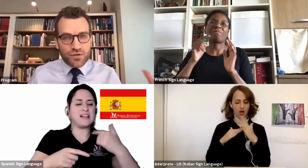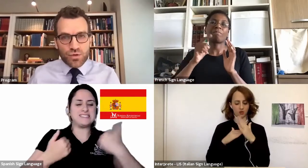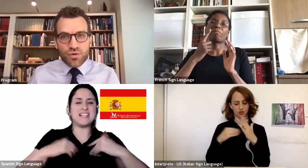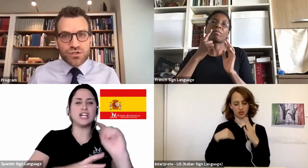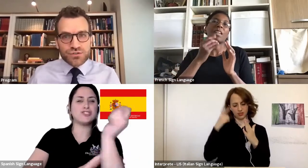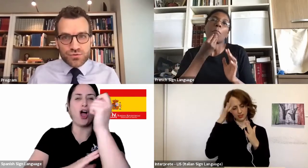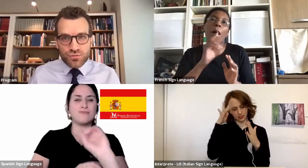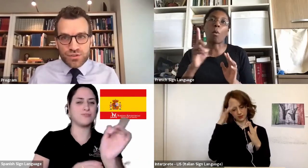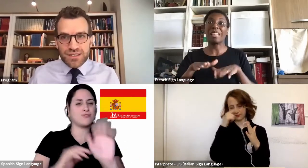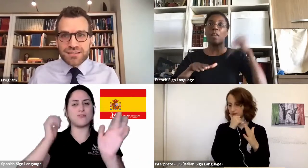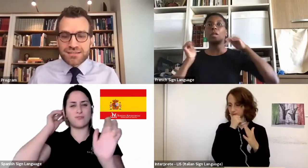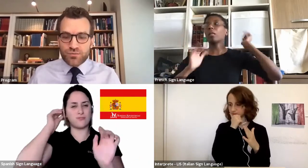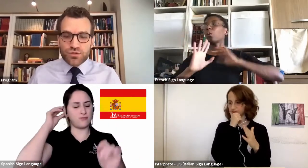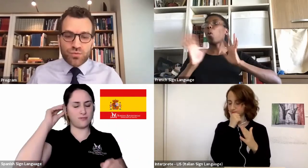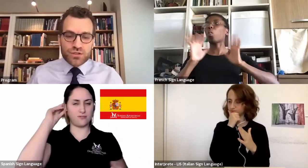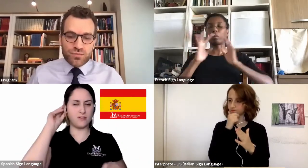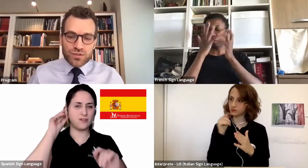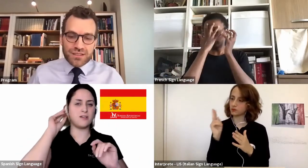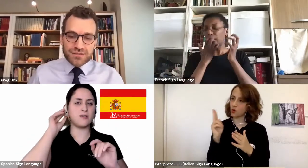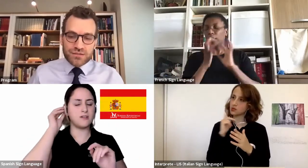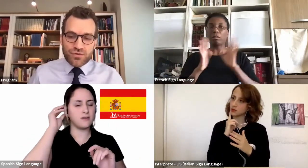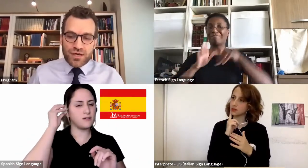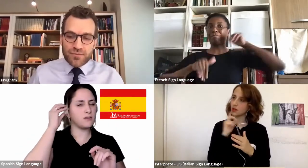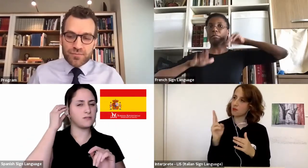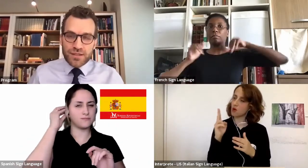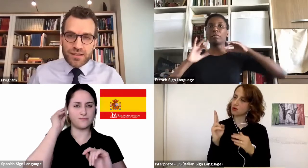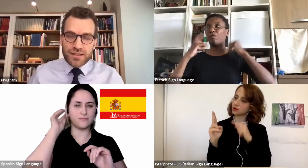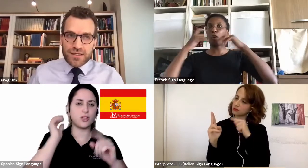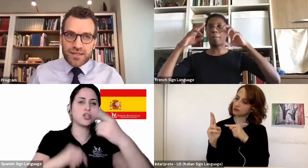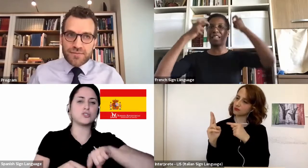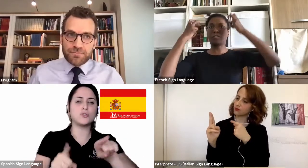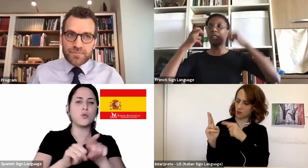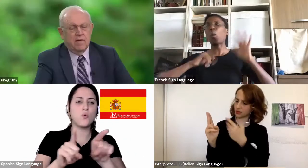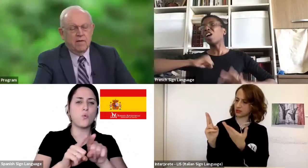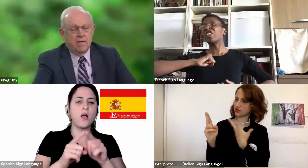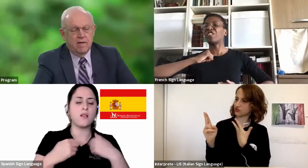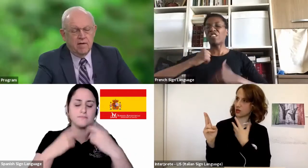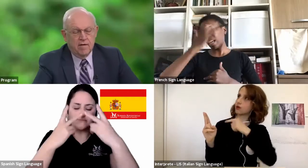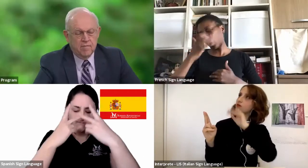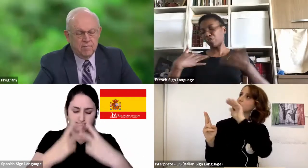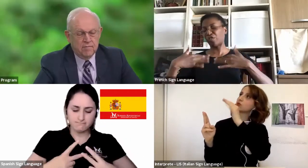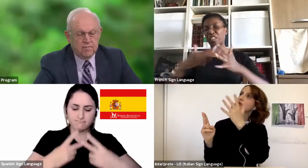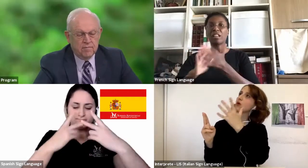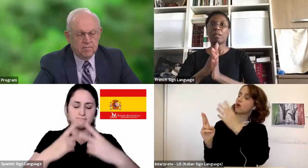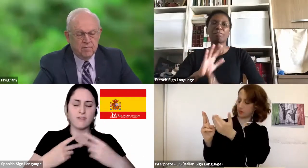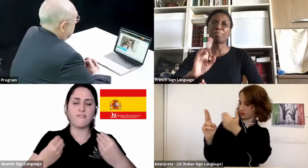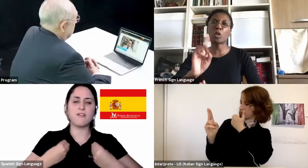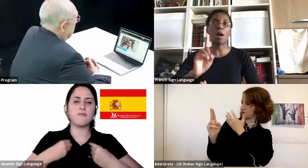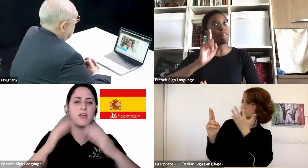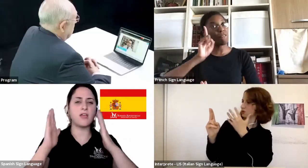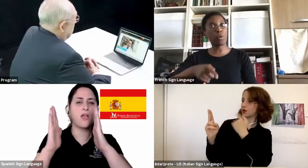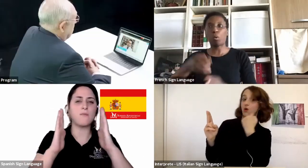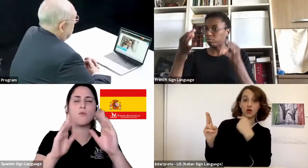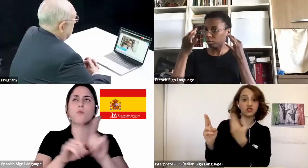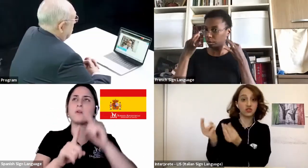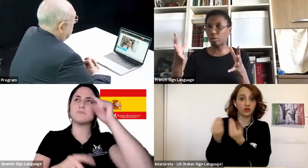on what was, what is, and what is to come. And in that sense, what also many